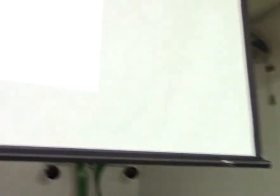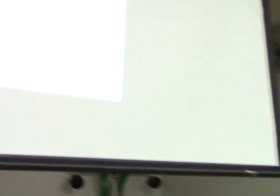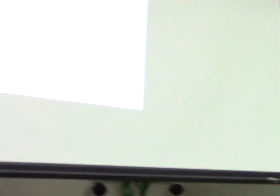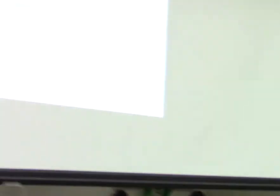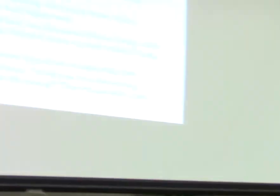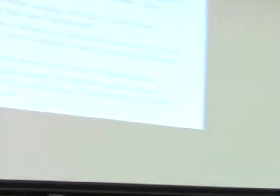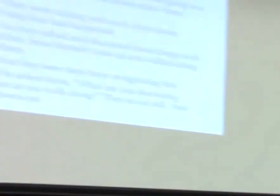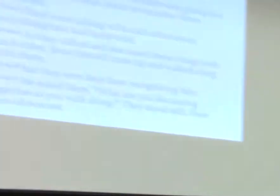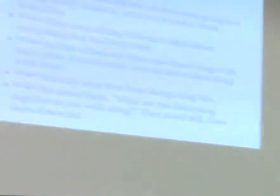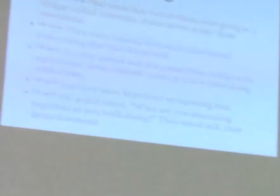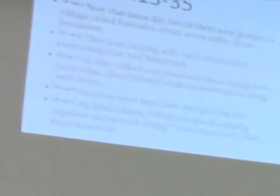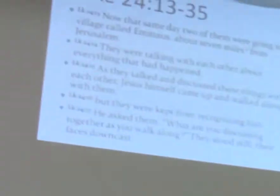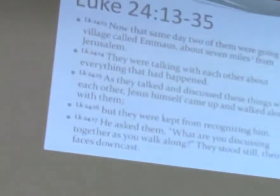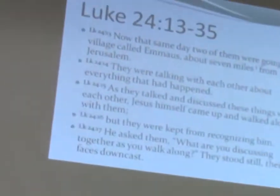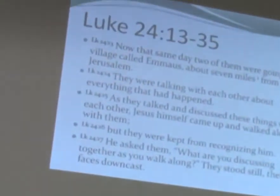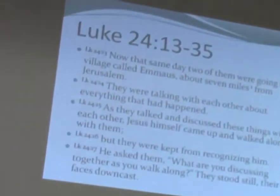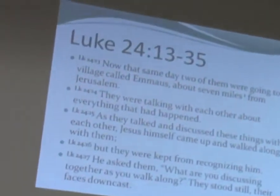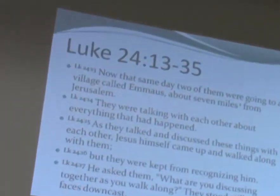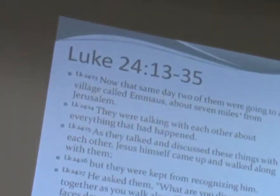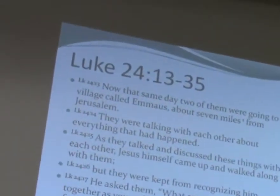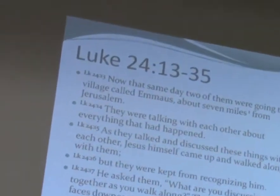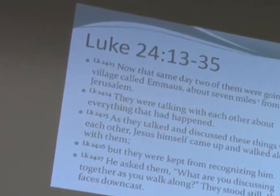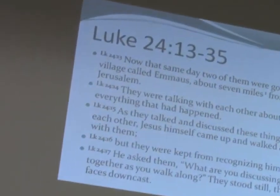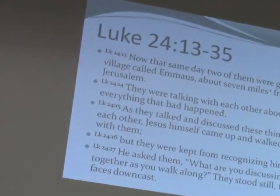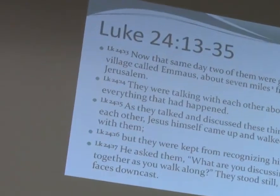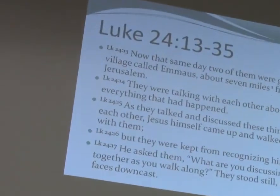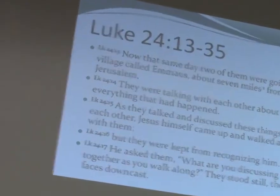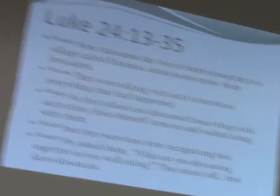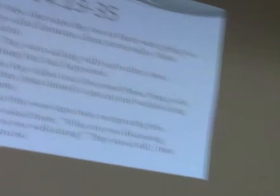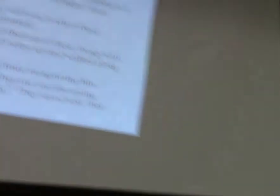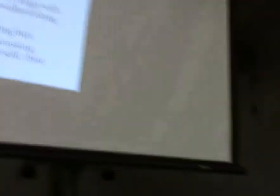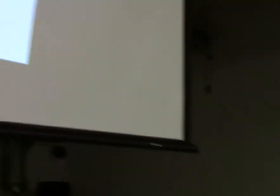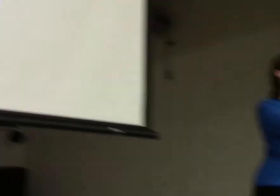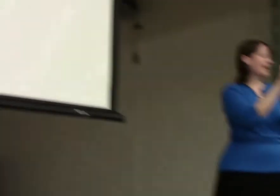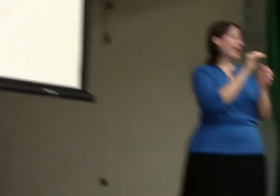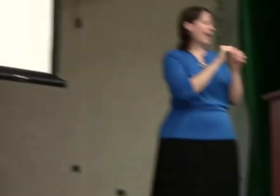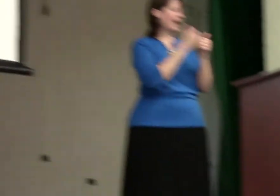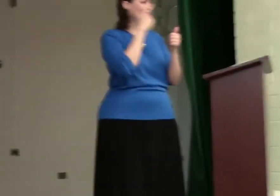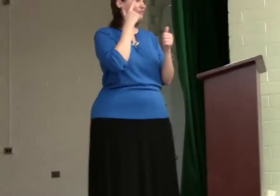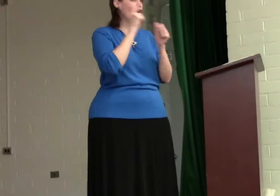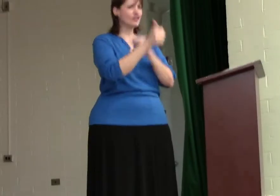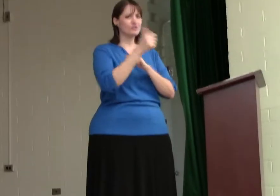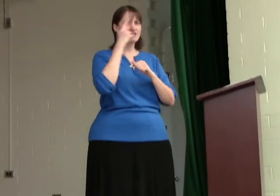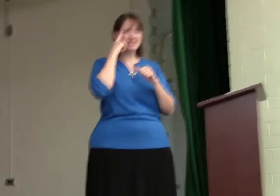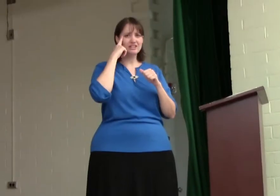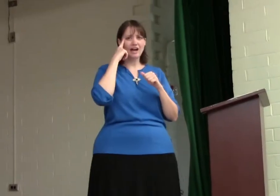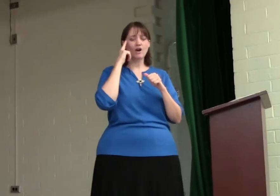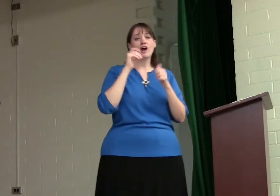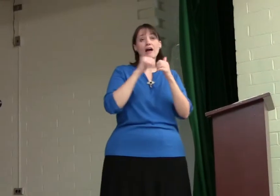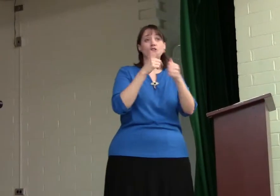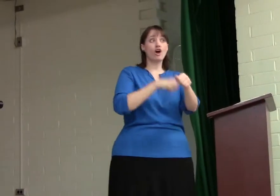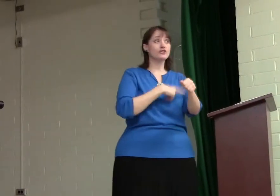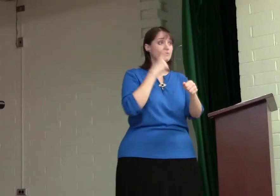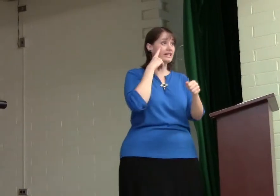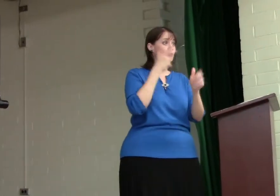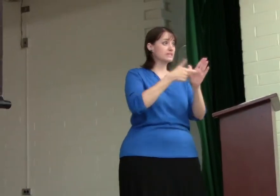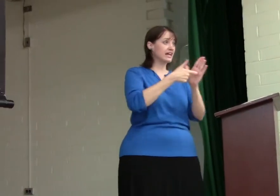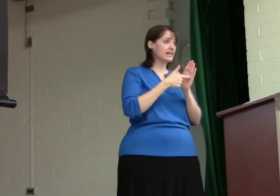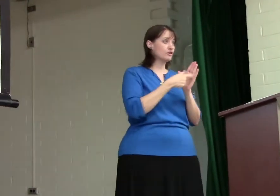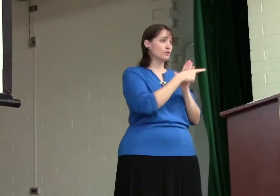seven miles from Jerusalem. So about how far is that? Seven miles. How far do you think, or how long do you think it would take you